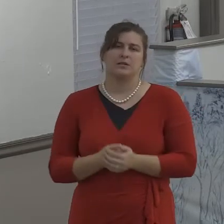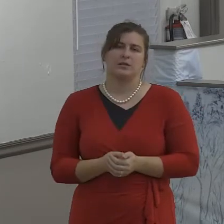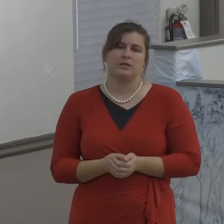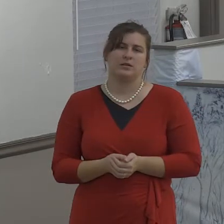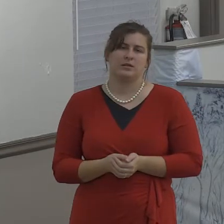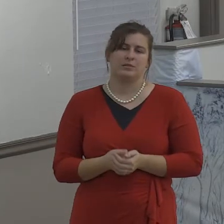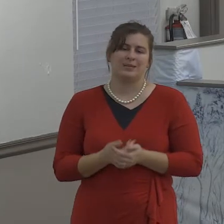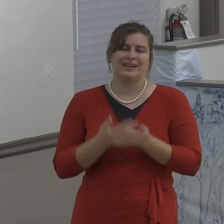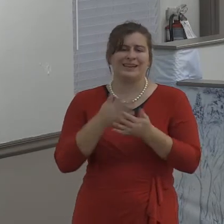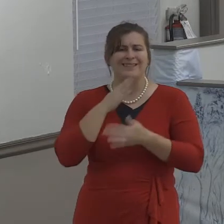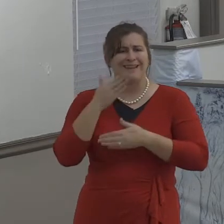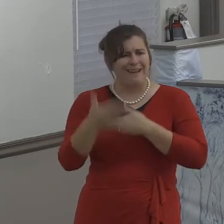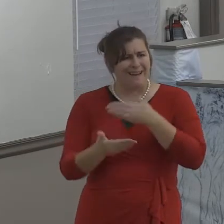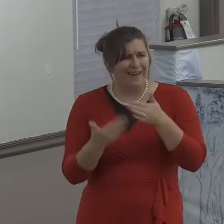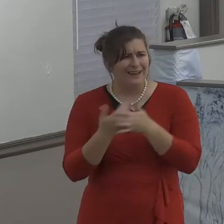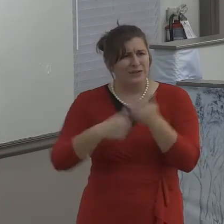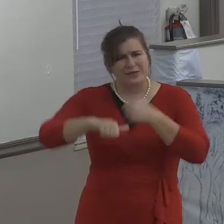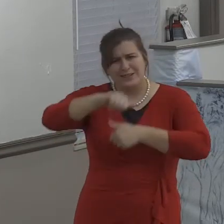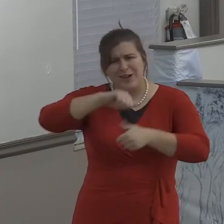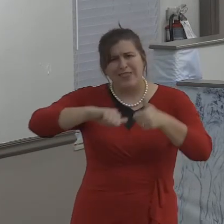Don't exaggerate.